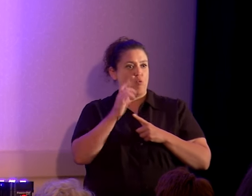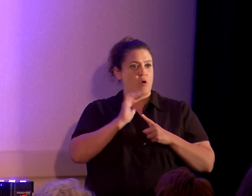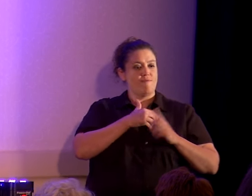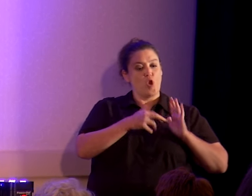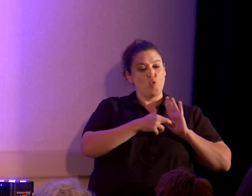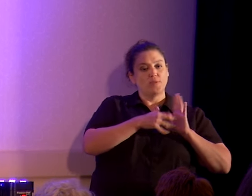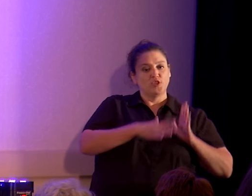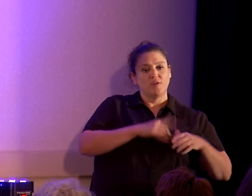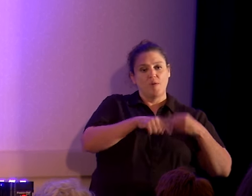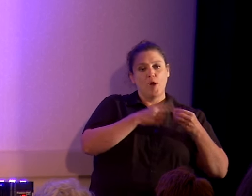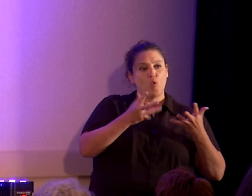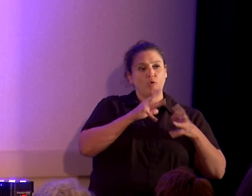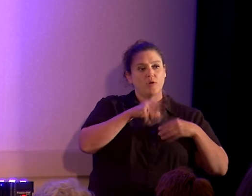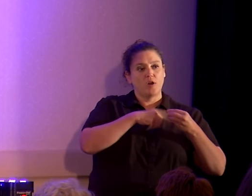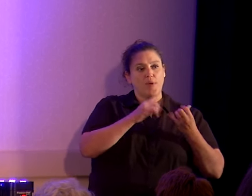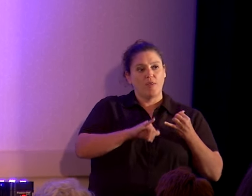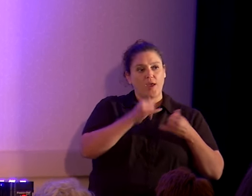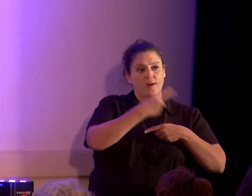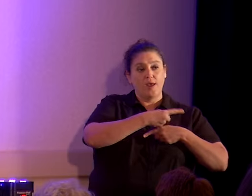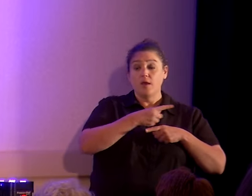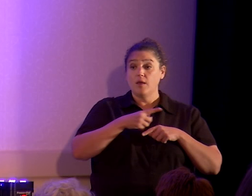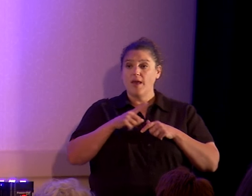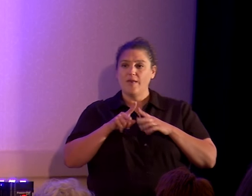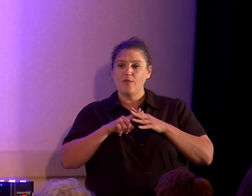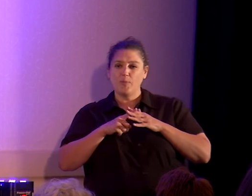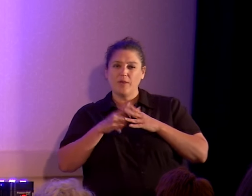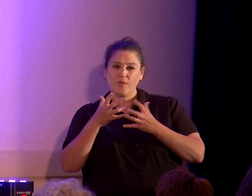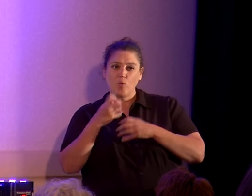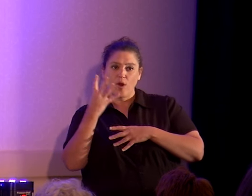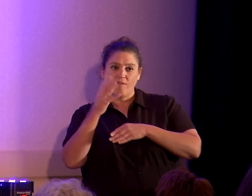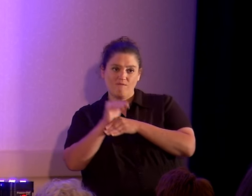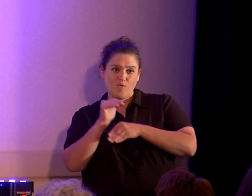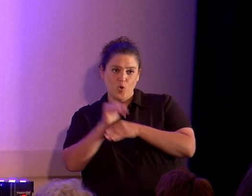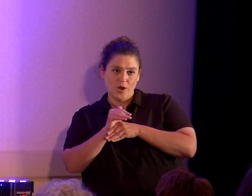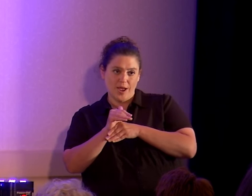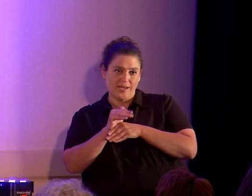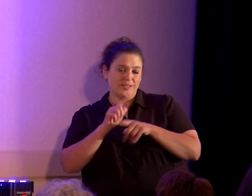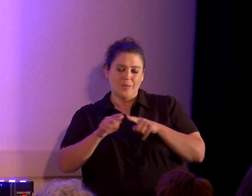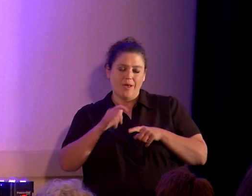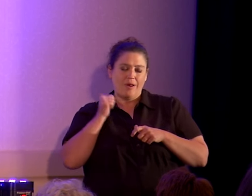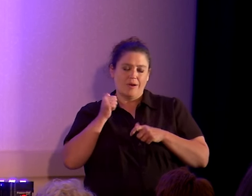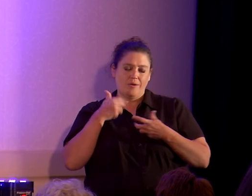discussed that day. Originally they wanted four nights, but I'm only so much of a sadist.